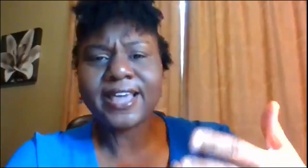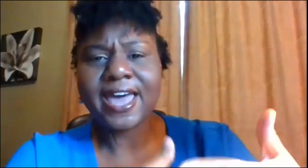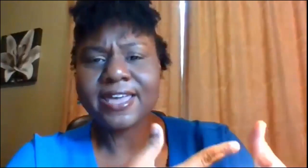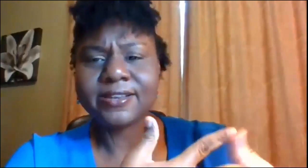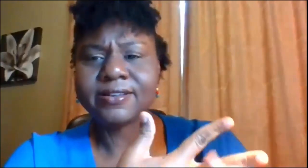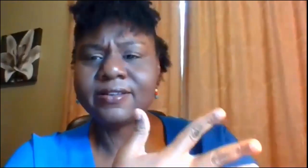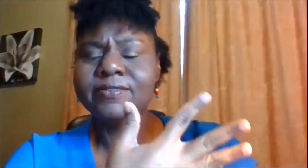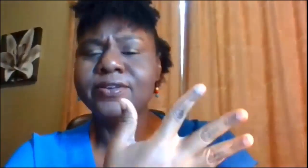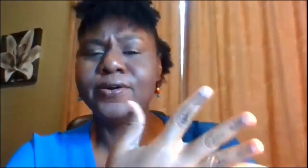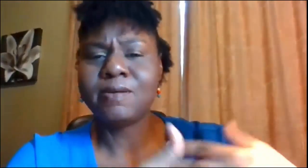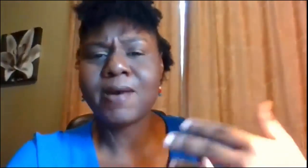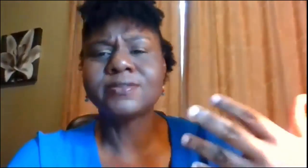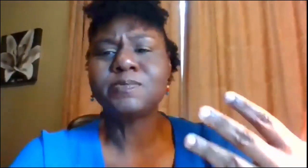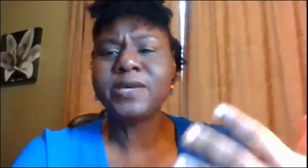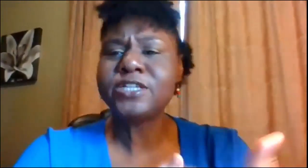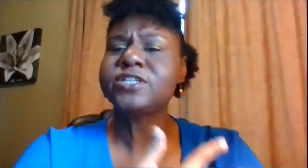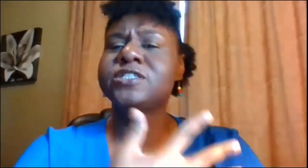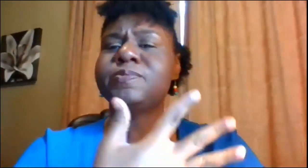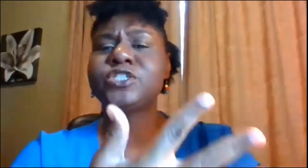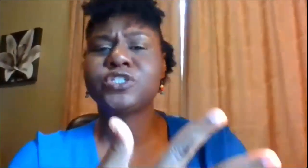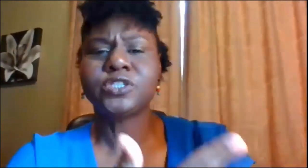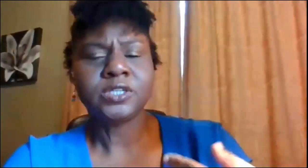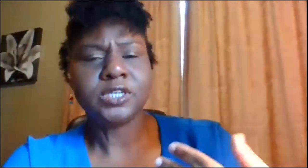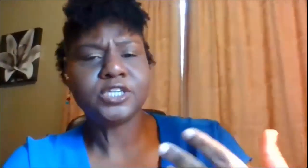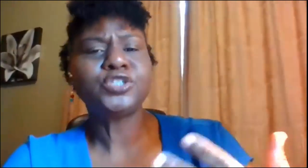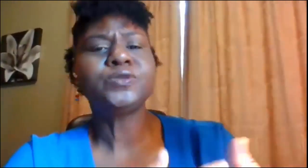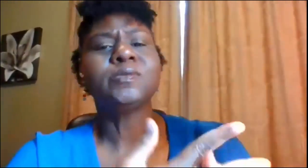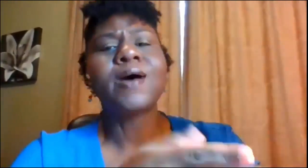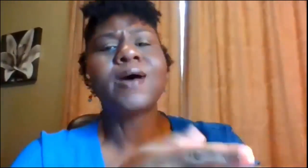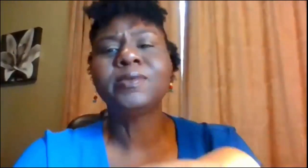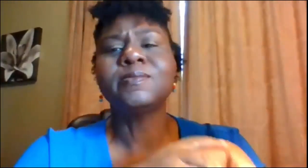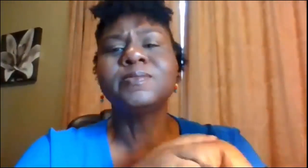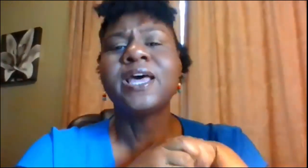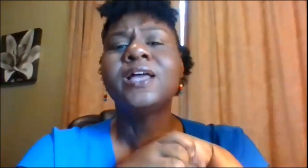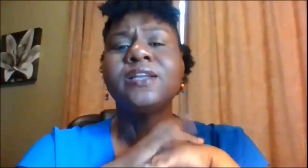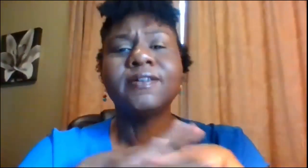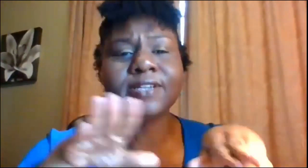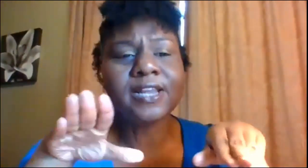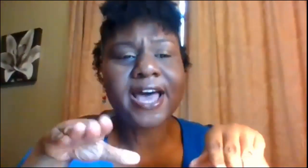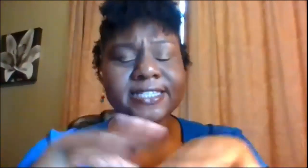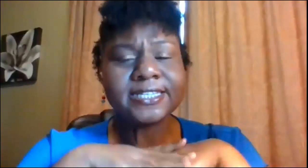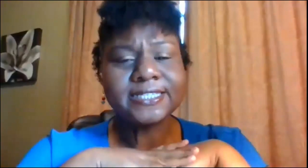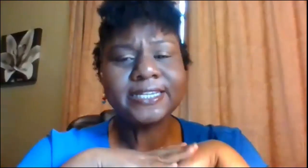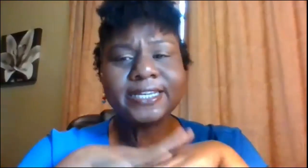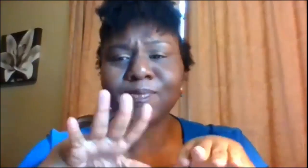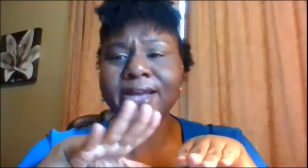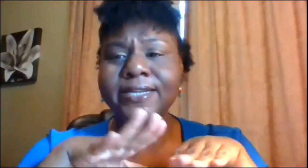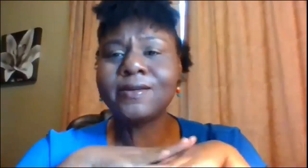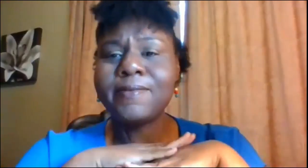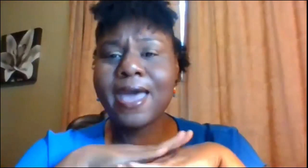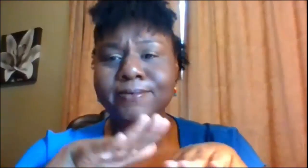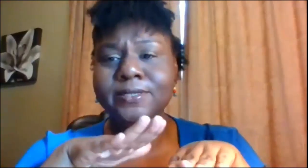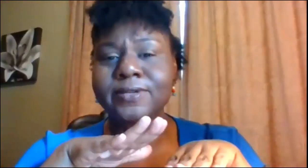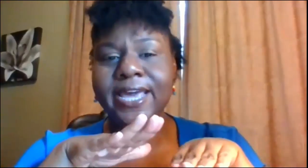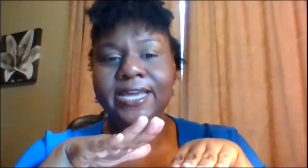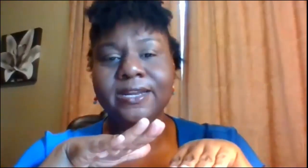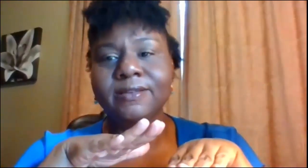that learning about speech and speech issues and problems loved the classes did the practicum absolutely hated it